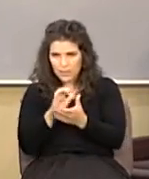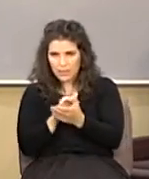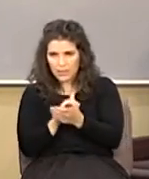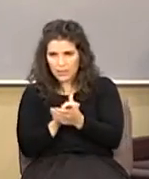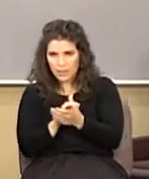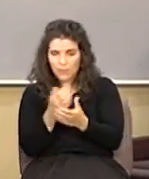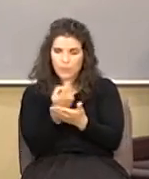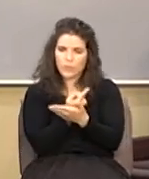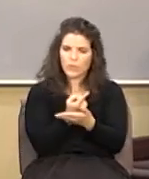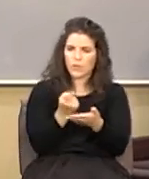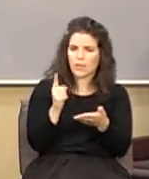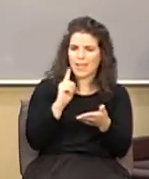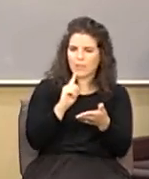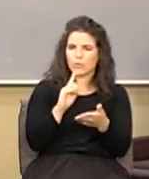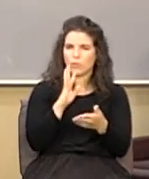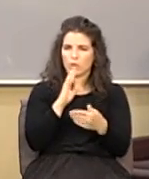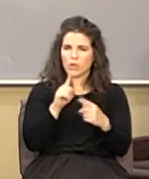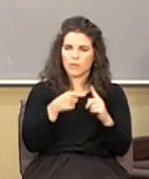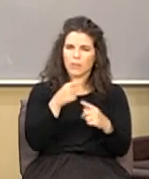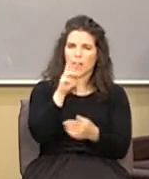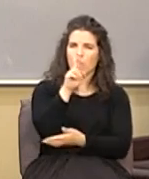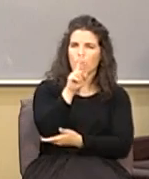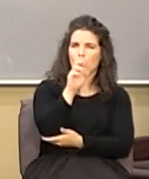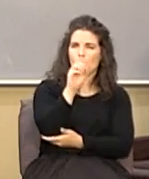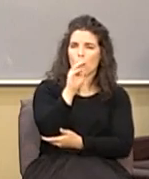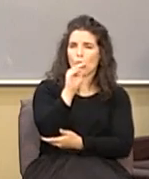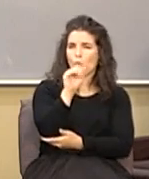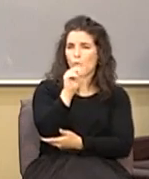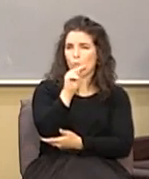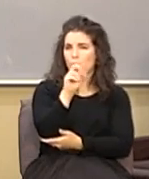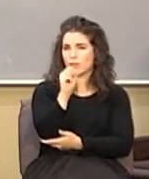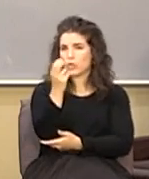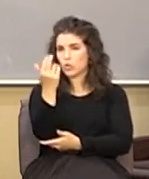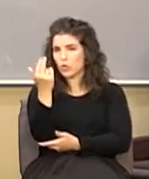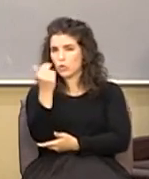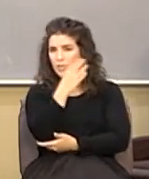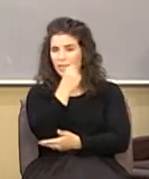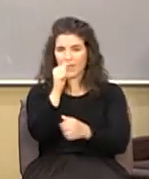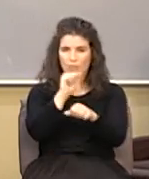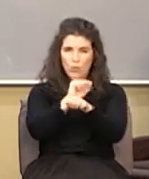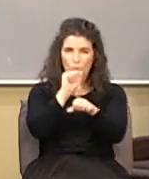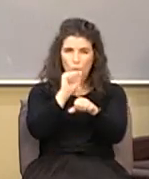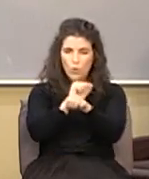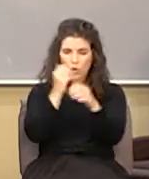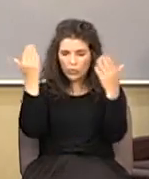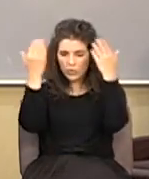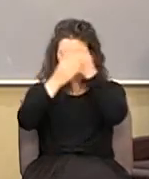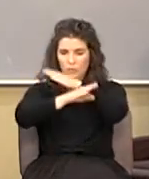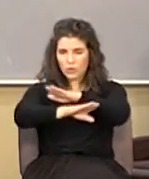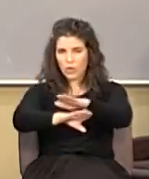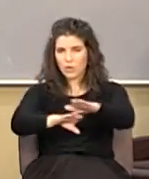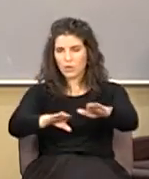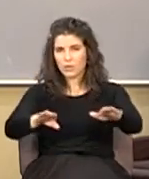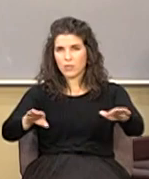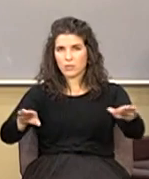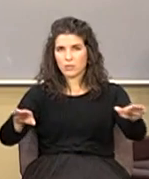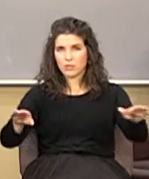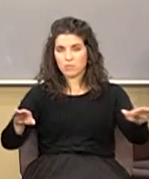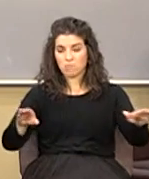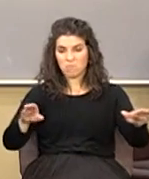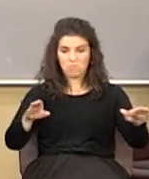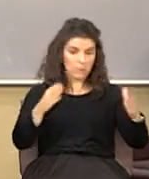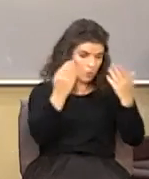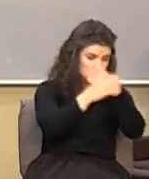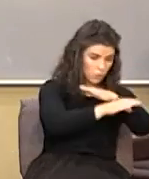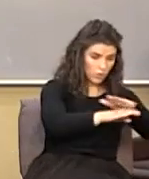in Romans 13, about the works of darkness. And the works of darkness, the darkness, absence